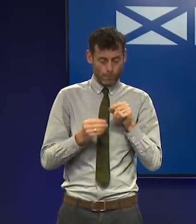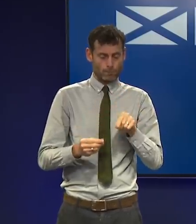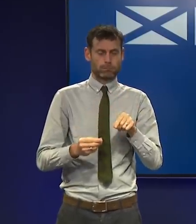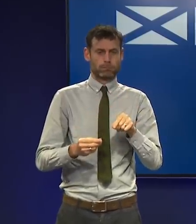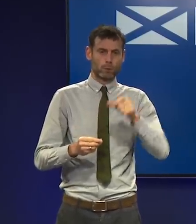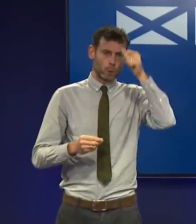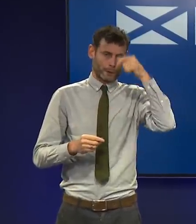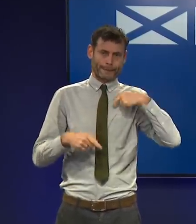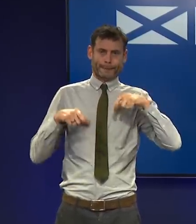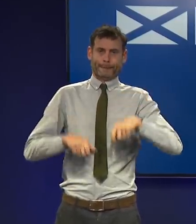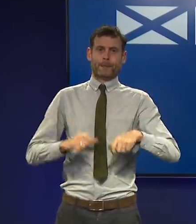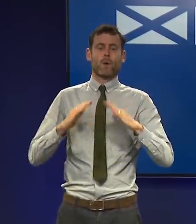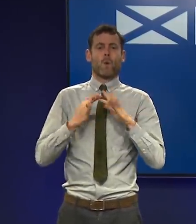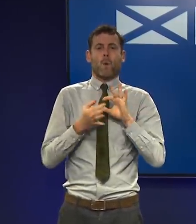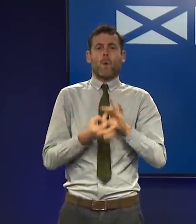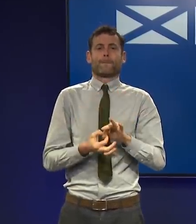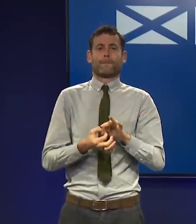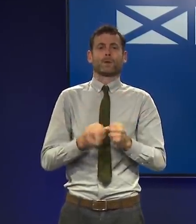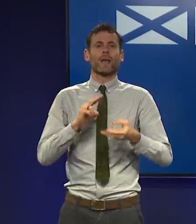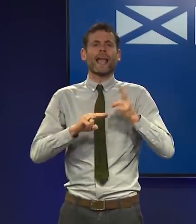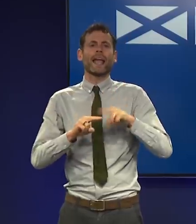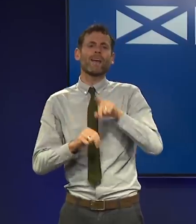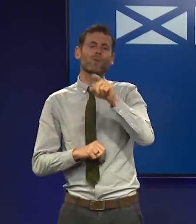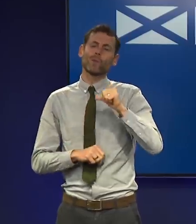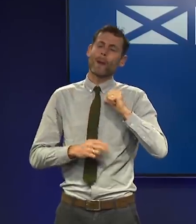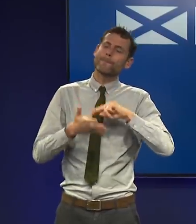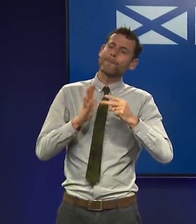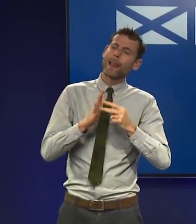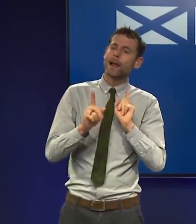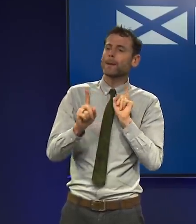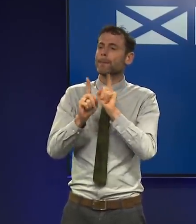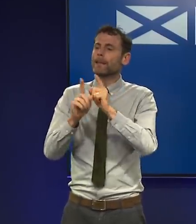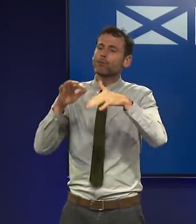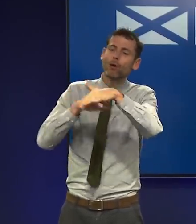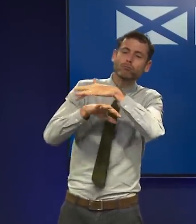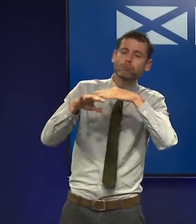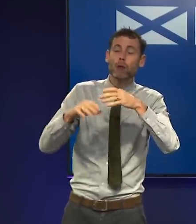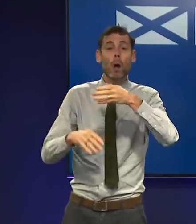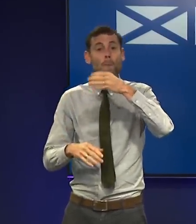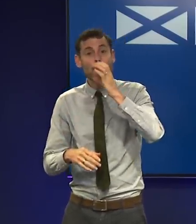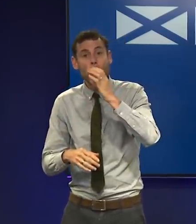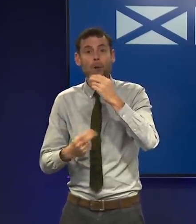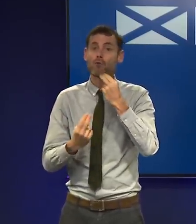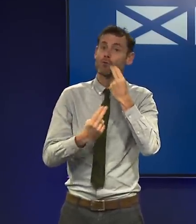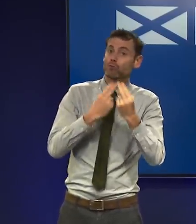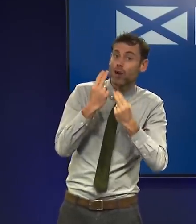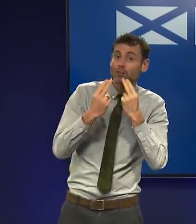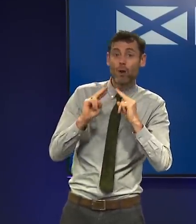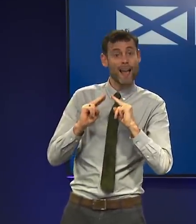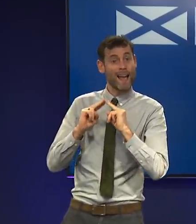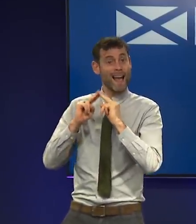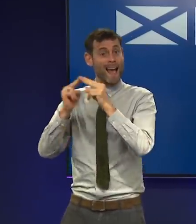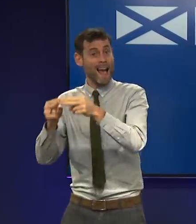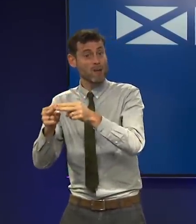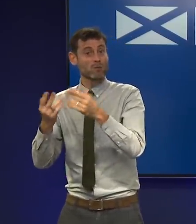any occasion that you are intending to socialise or mix with people from other households, whether that's in a pub, a restaurant, a house, or